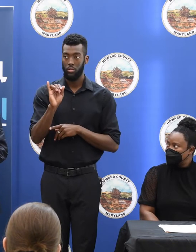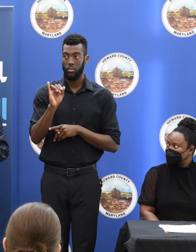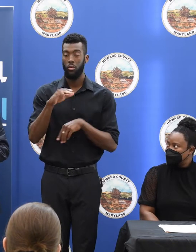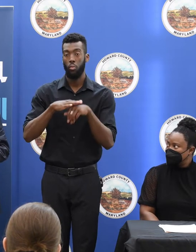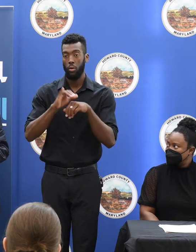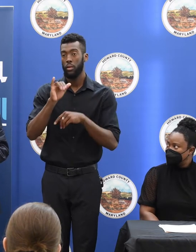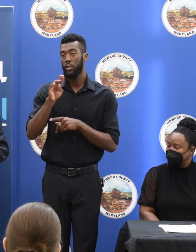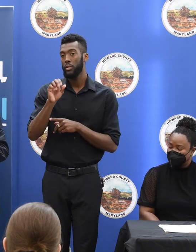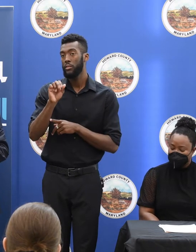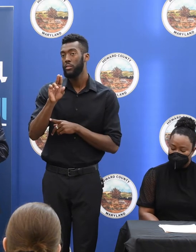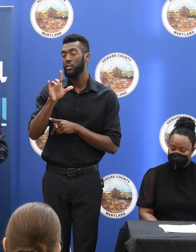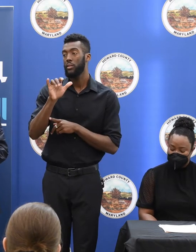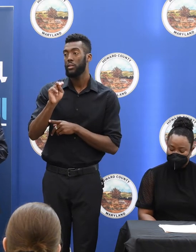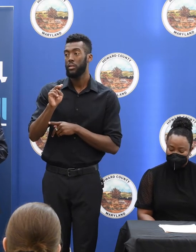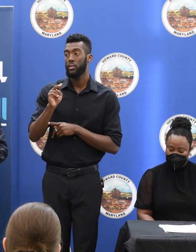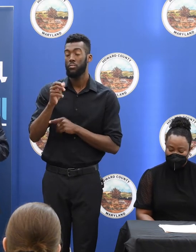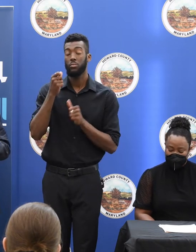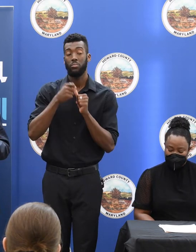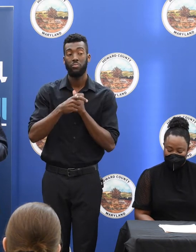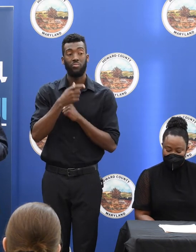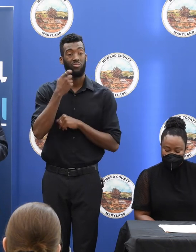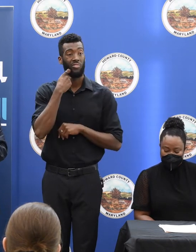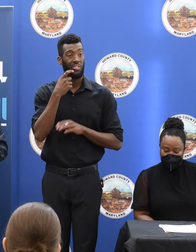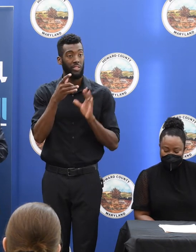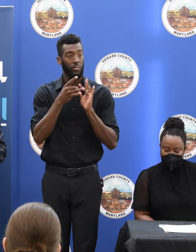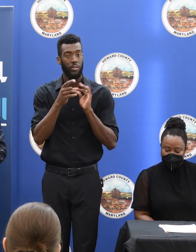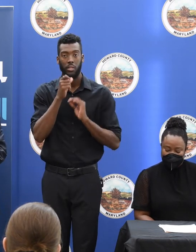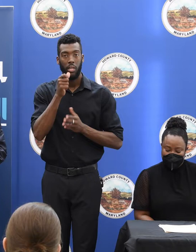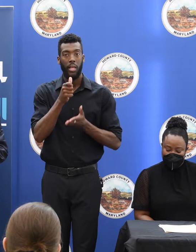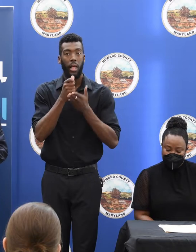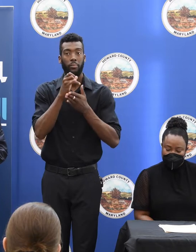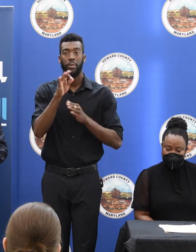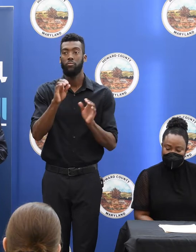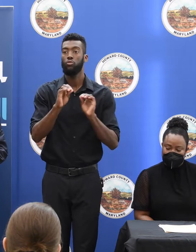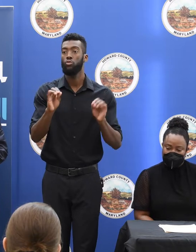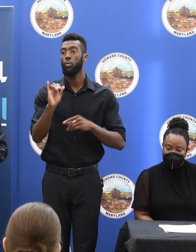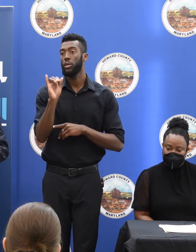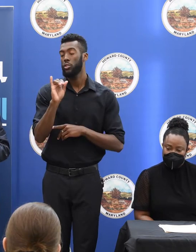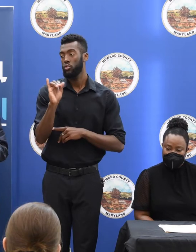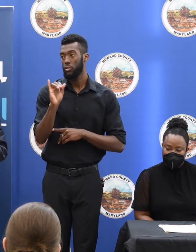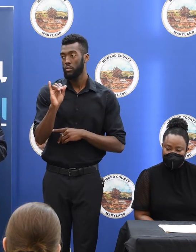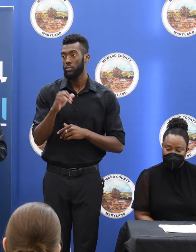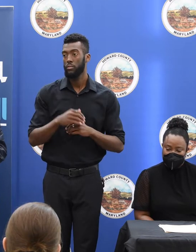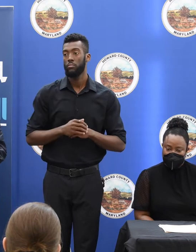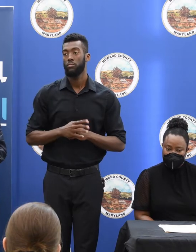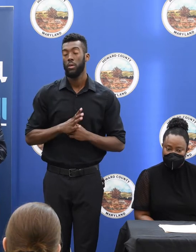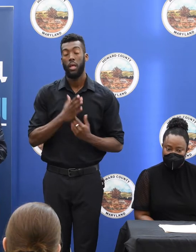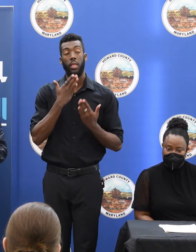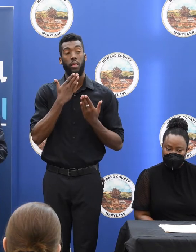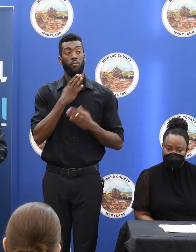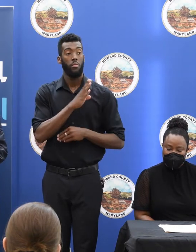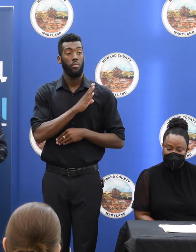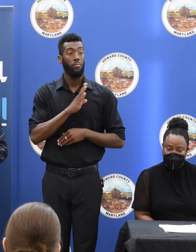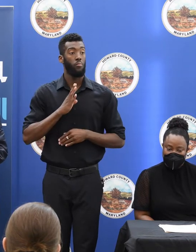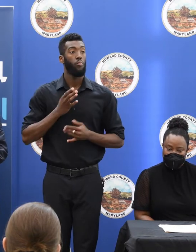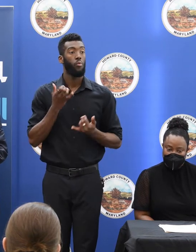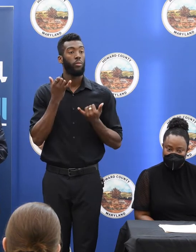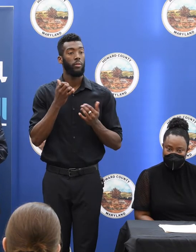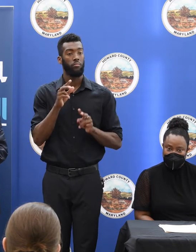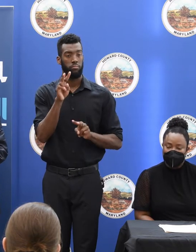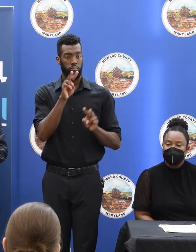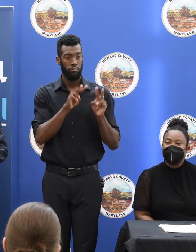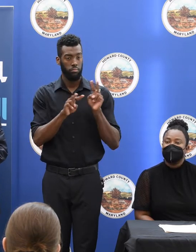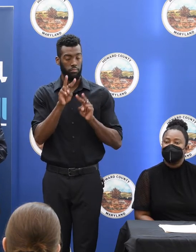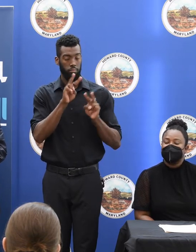But as Dr. Onokawa said, it doesn't affect, doesn't help people who are uninsured and many others. And we're thankful that the board is looking very